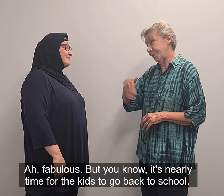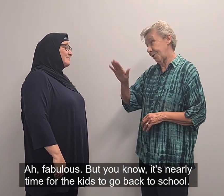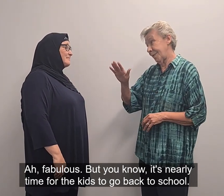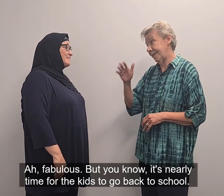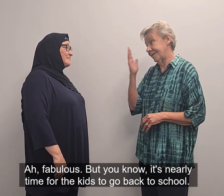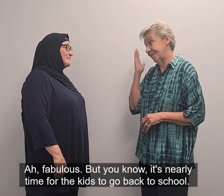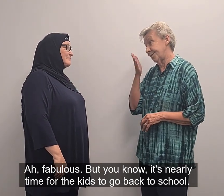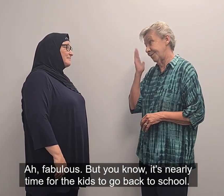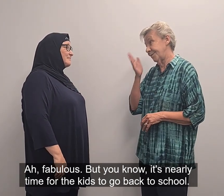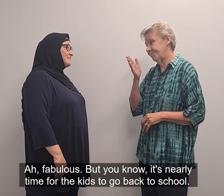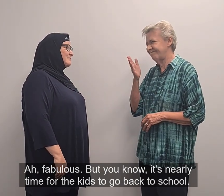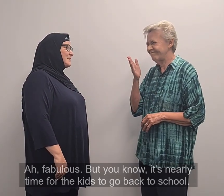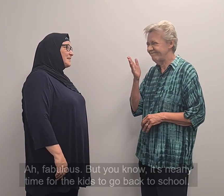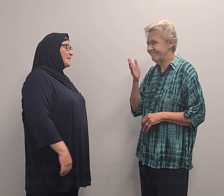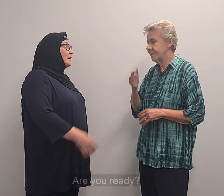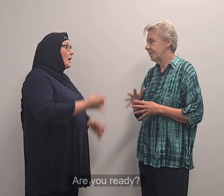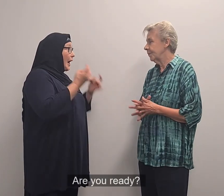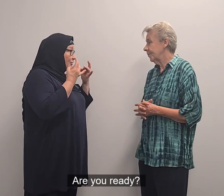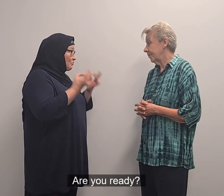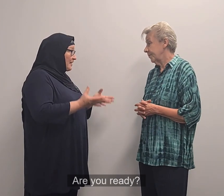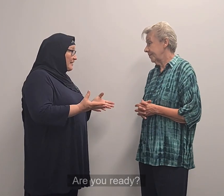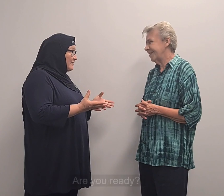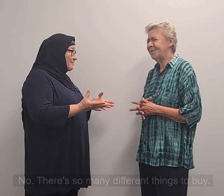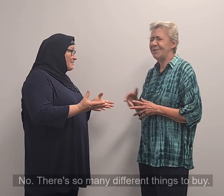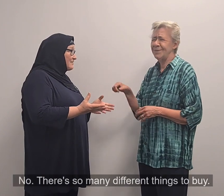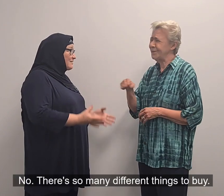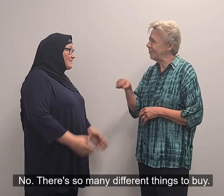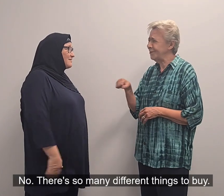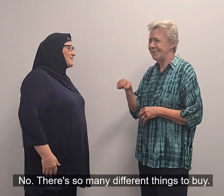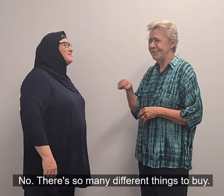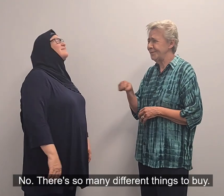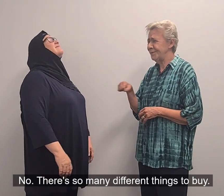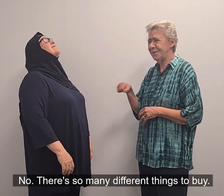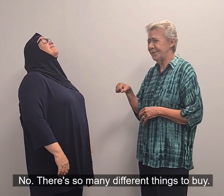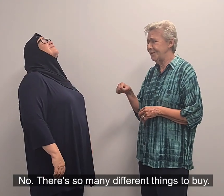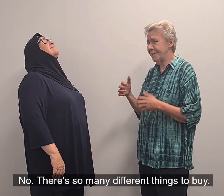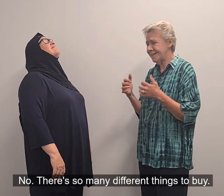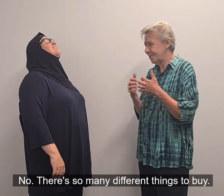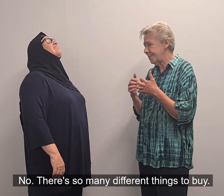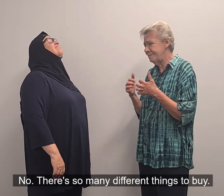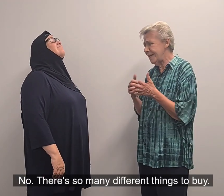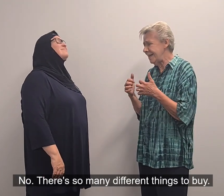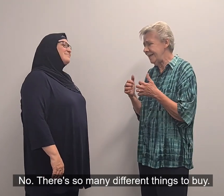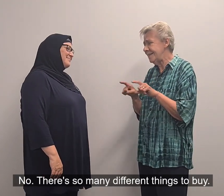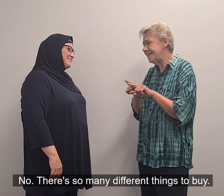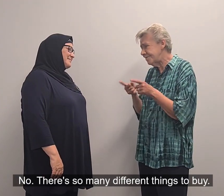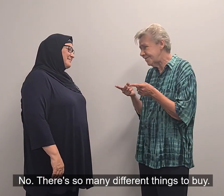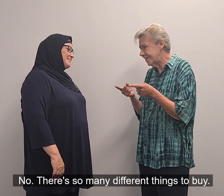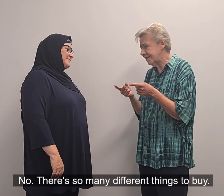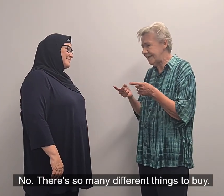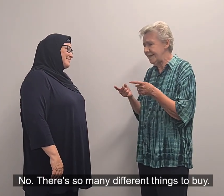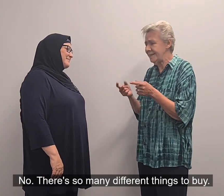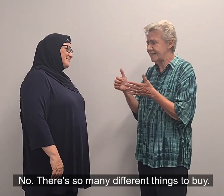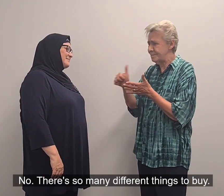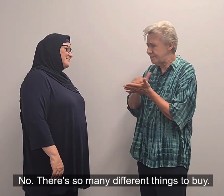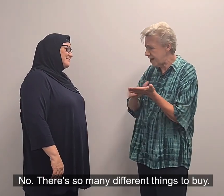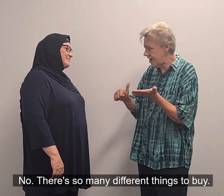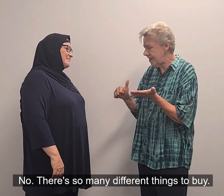go back to school. Are you ready? Oh no, no. There's so many different things to buy.